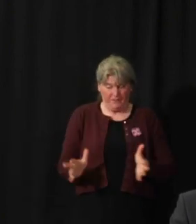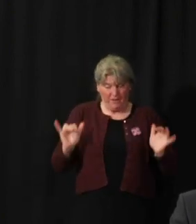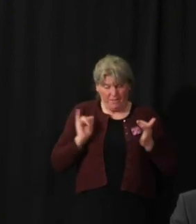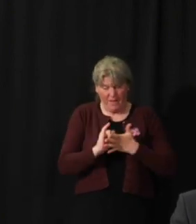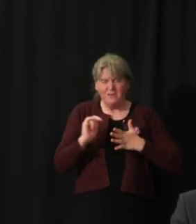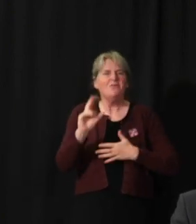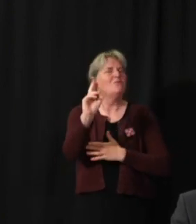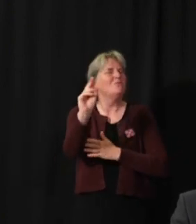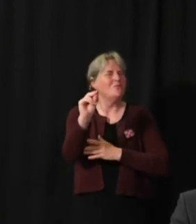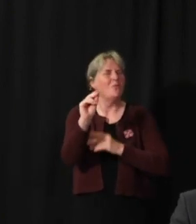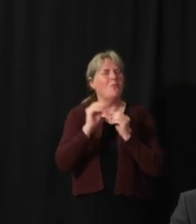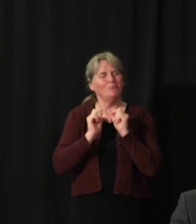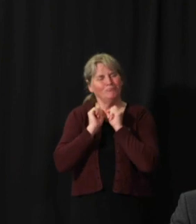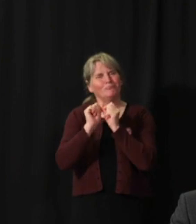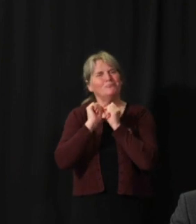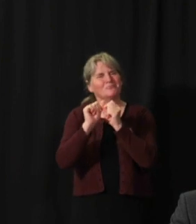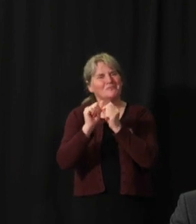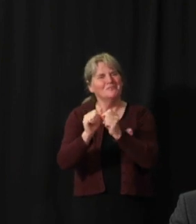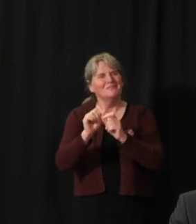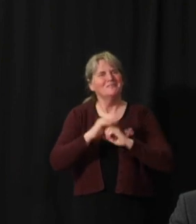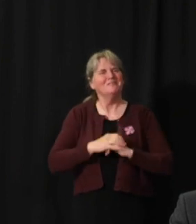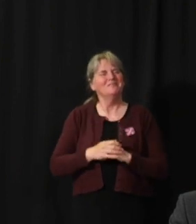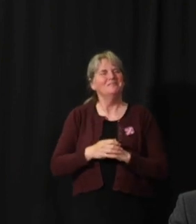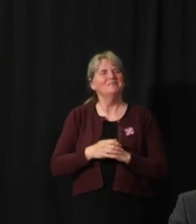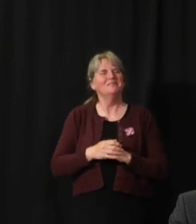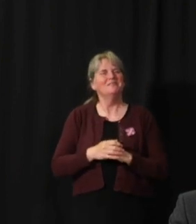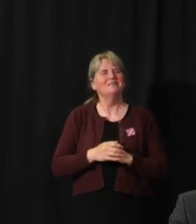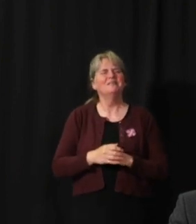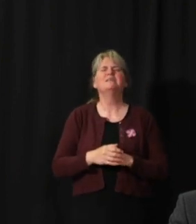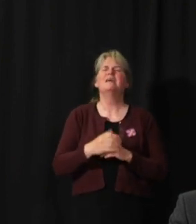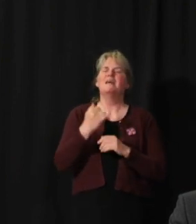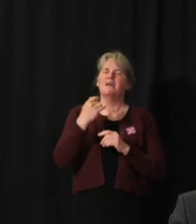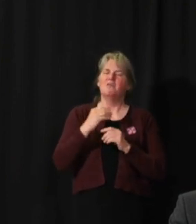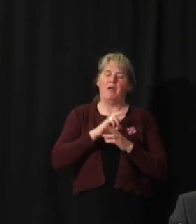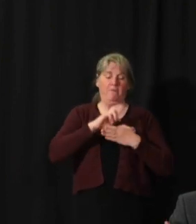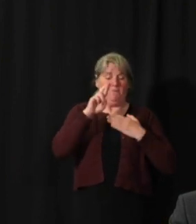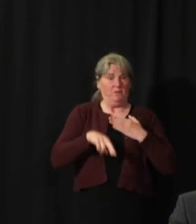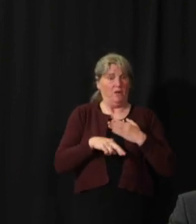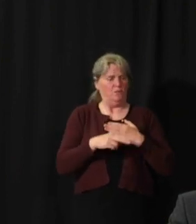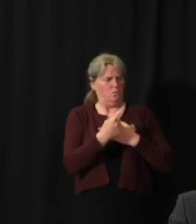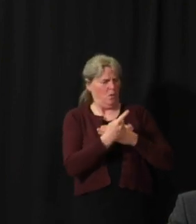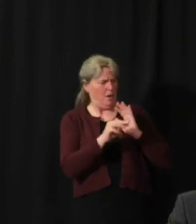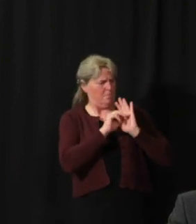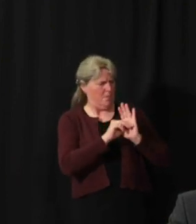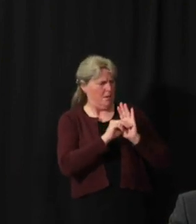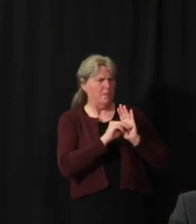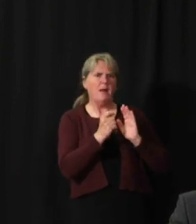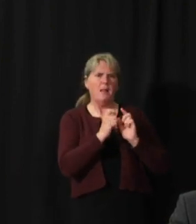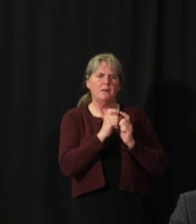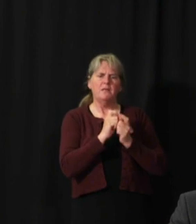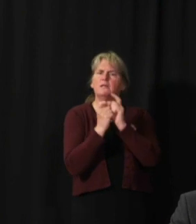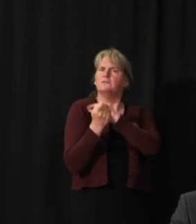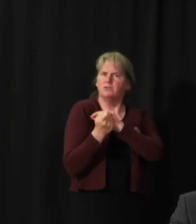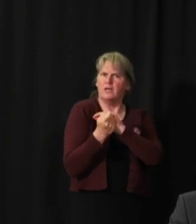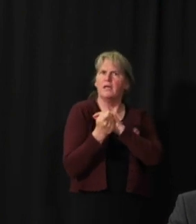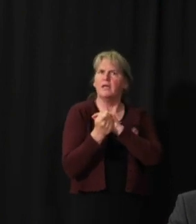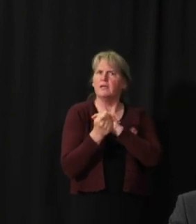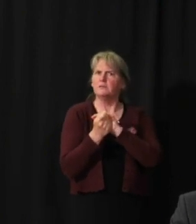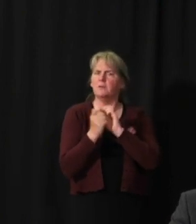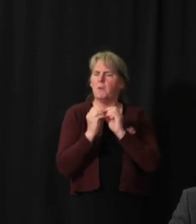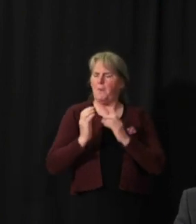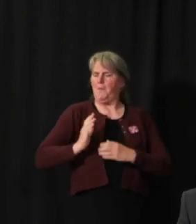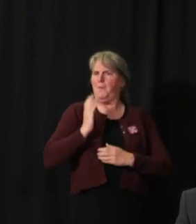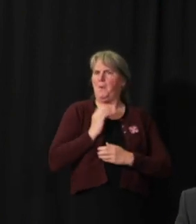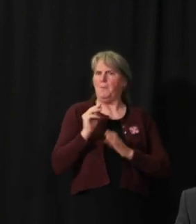when we previously gave results based on one type of model, we now have slightly more refined results based on a more